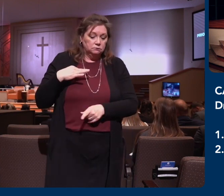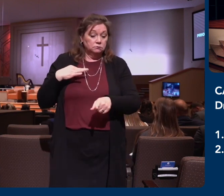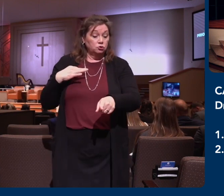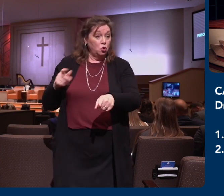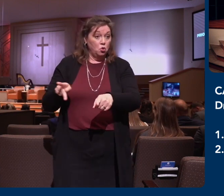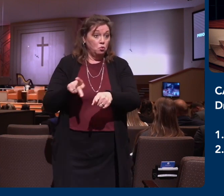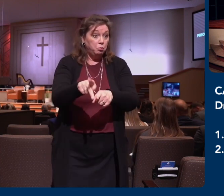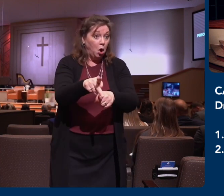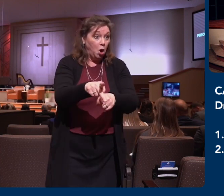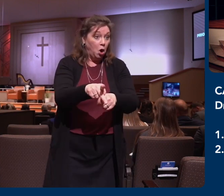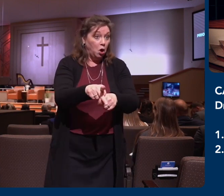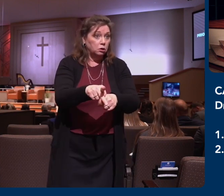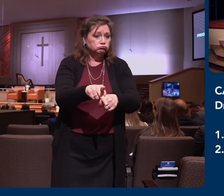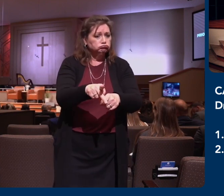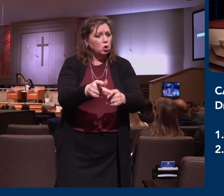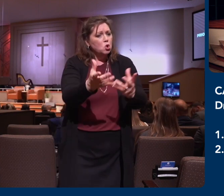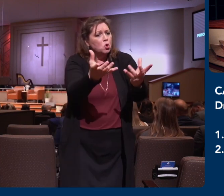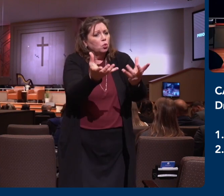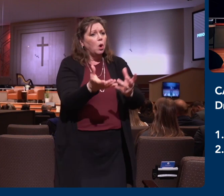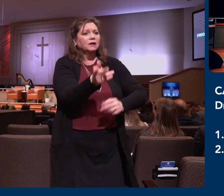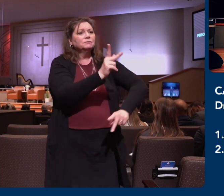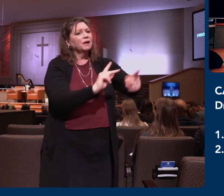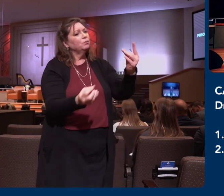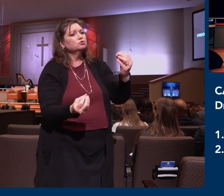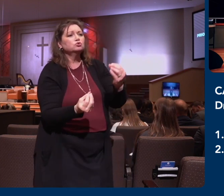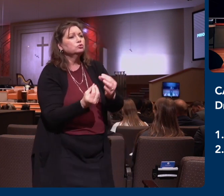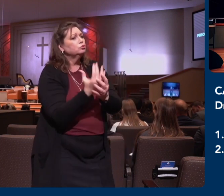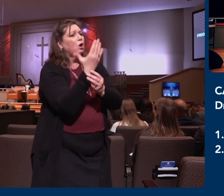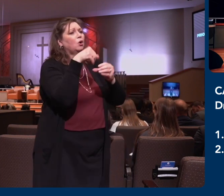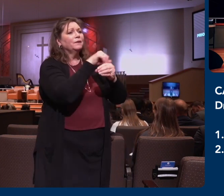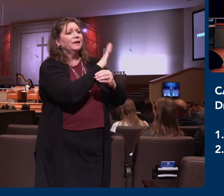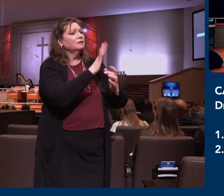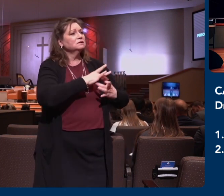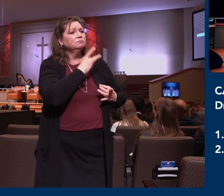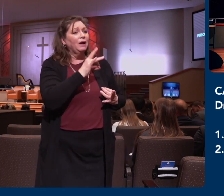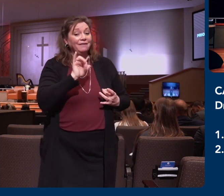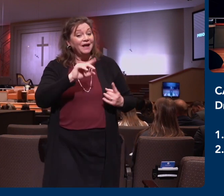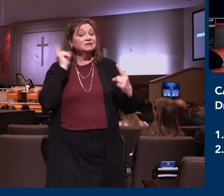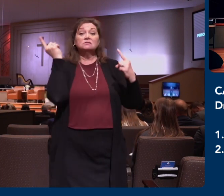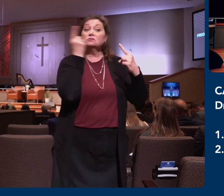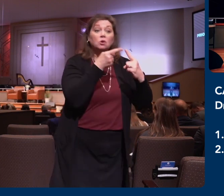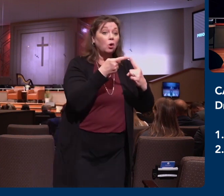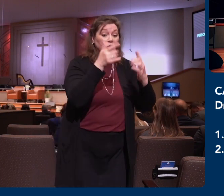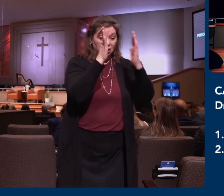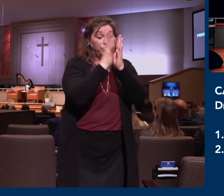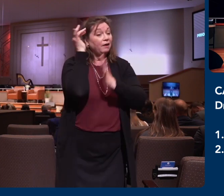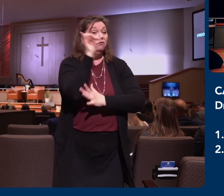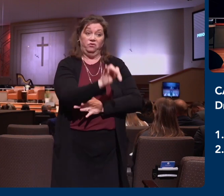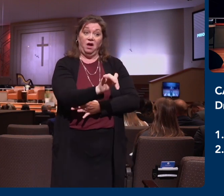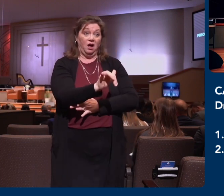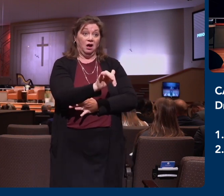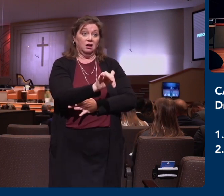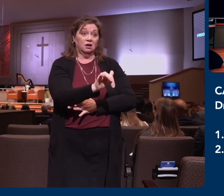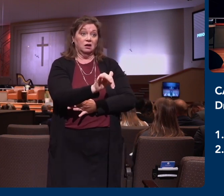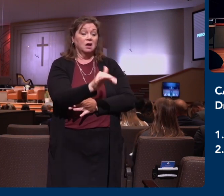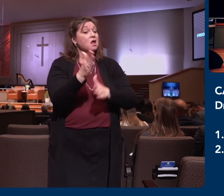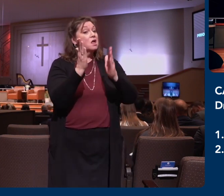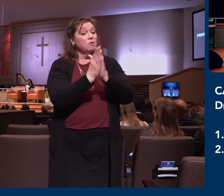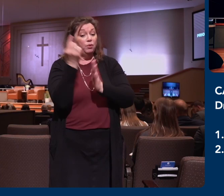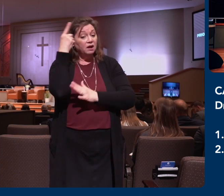individuals would grow. This was a priority in his life, in his prayer life, and his ministry. He prayed that they would know, they